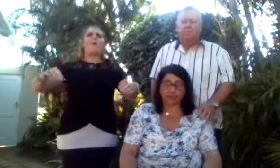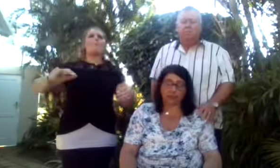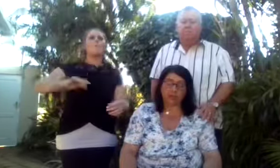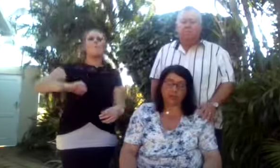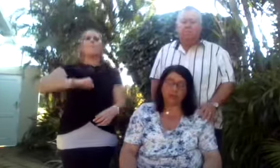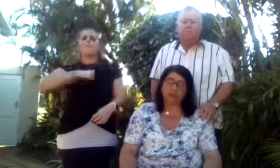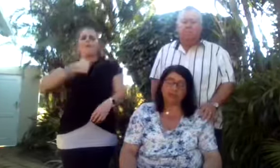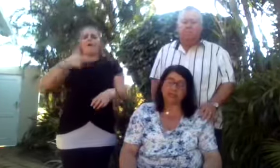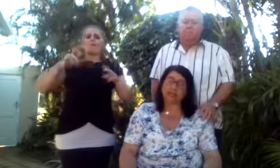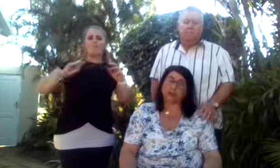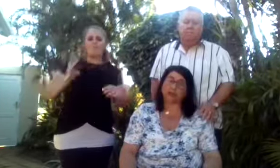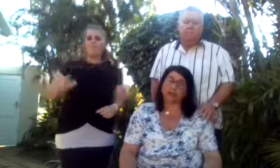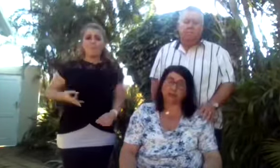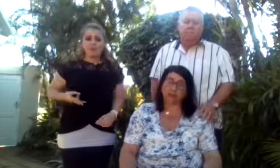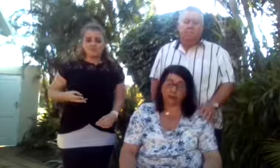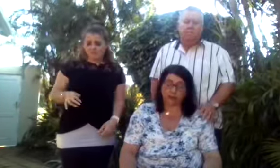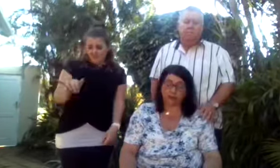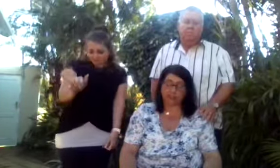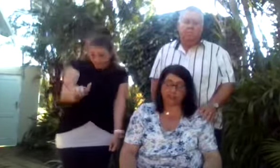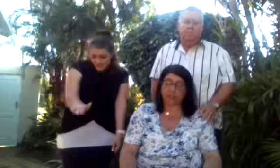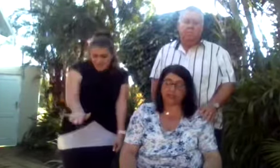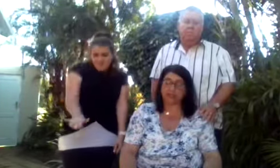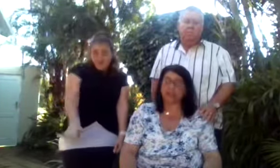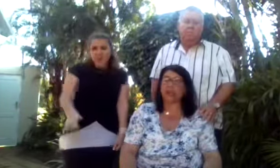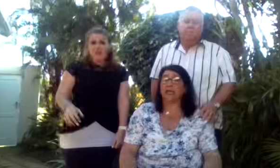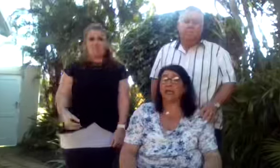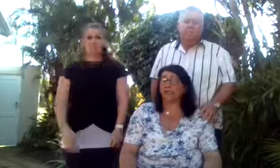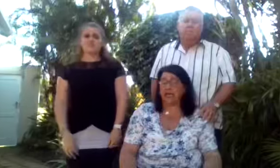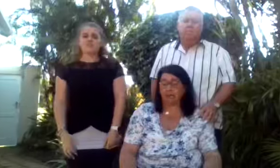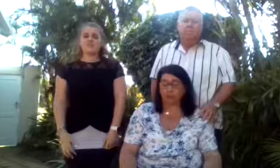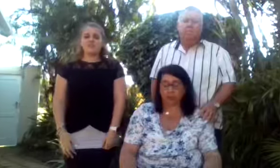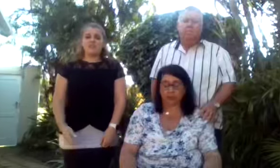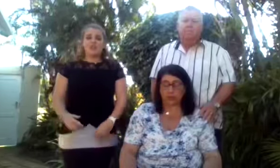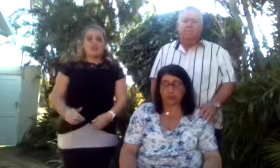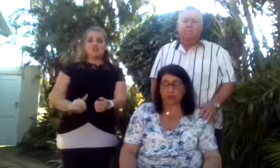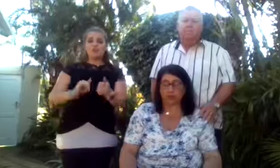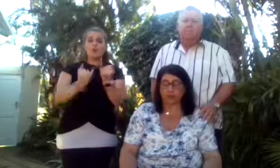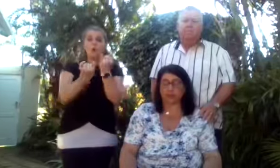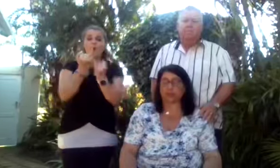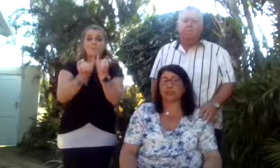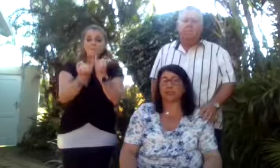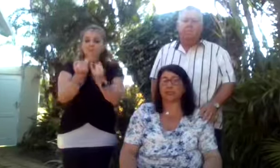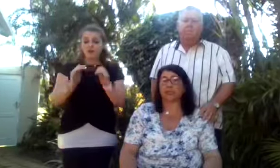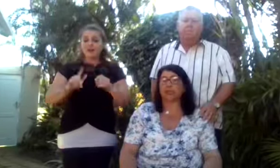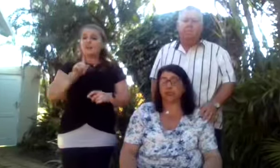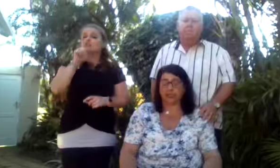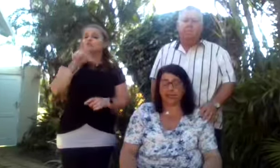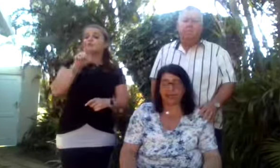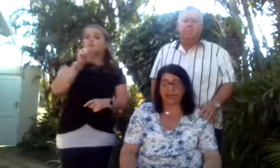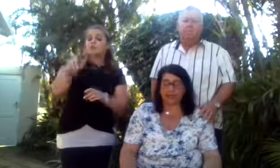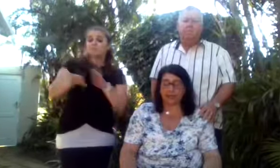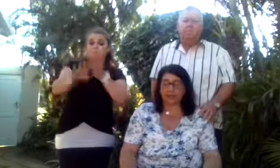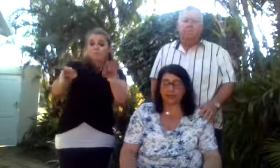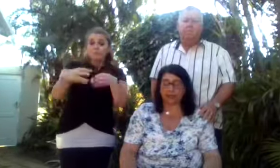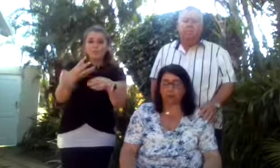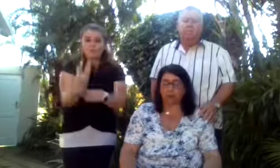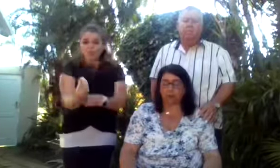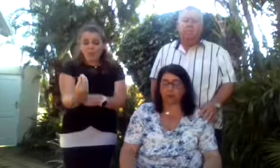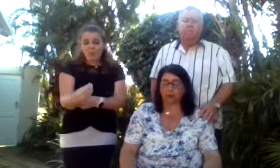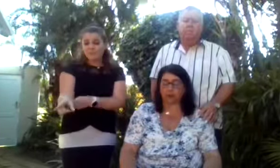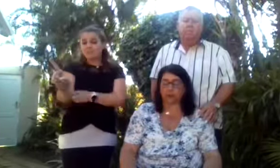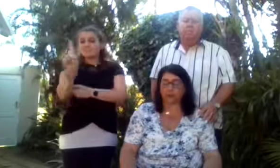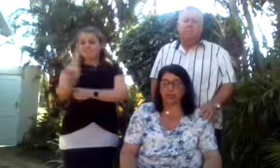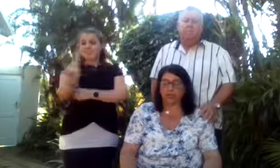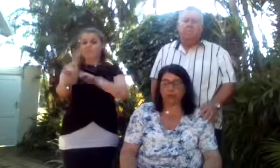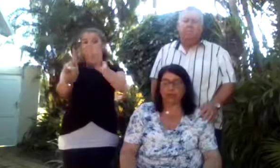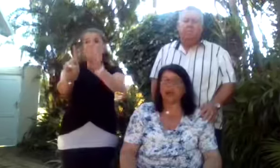lady. Even as a young child, when she was competing in the able-bodied swimming competitions, she gallantly lined up with the